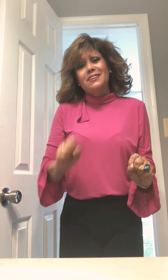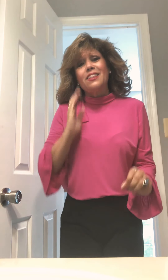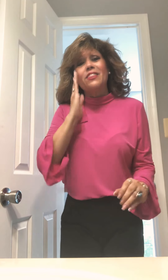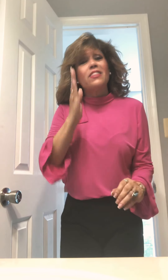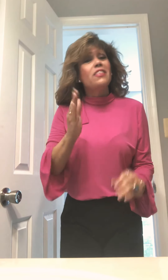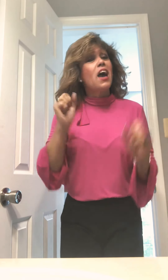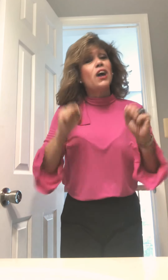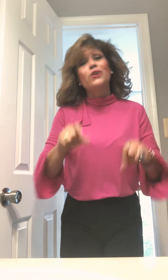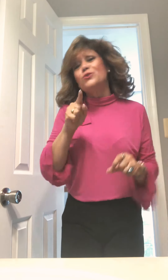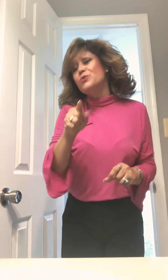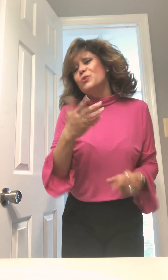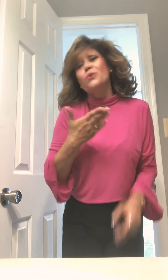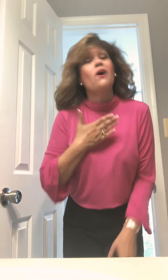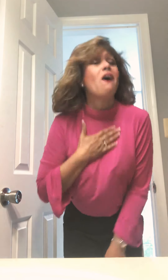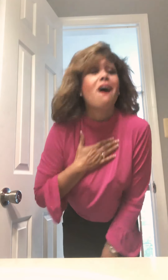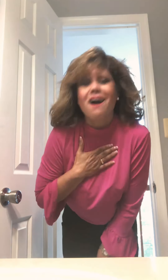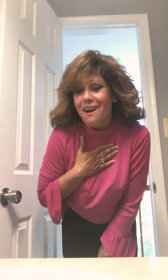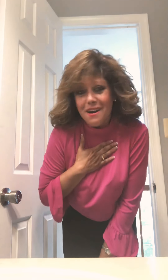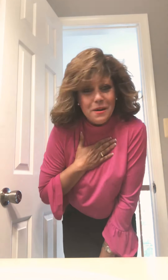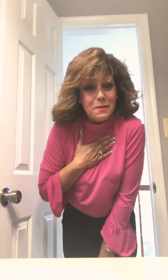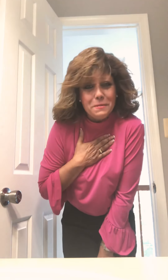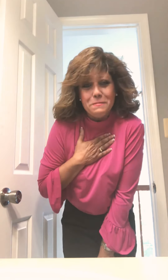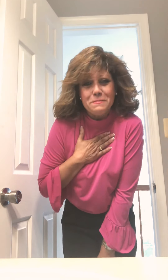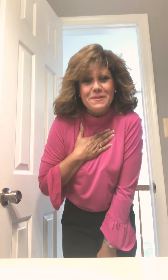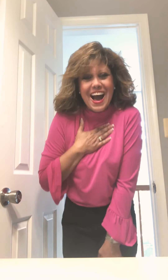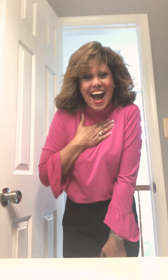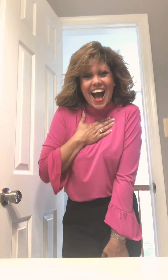That you are my